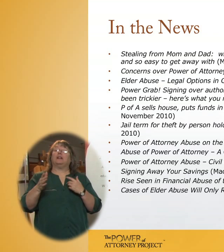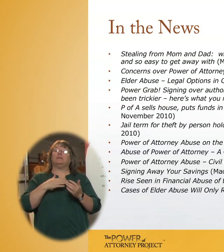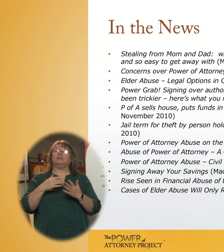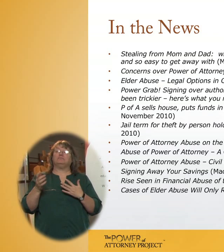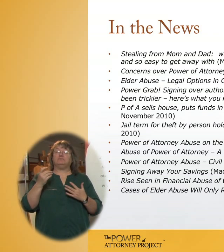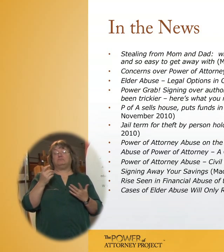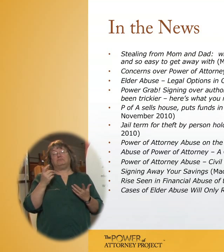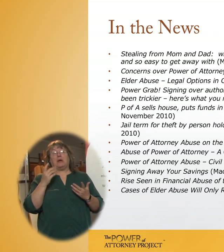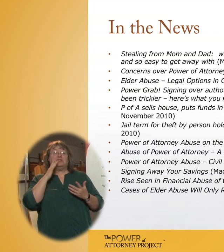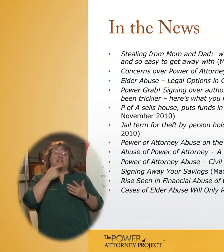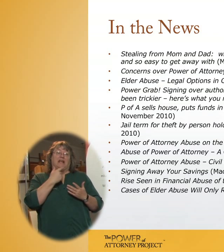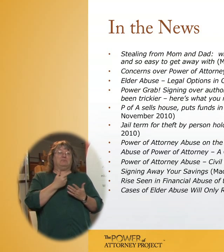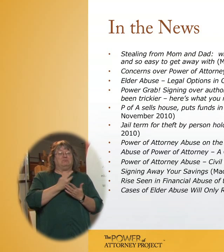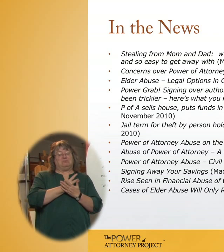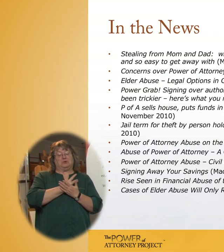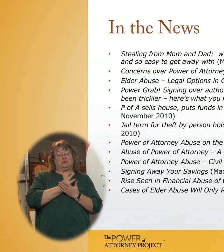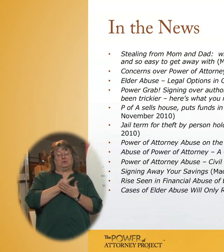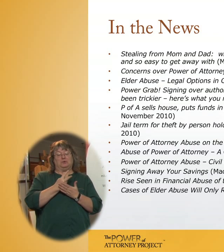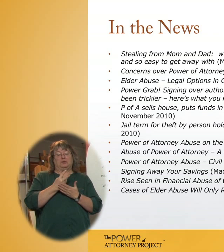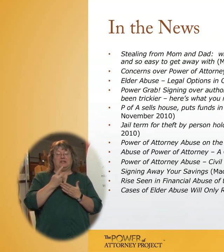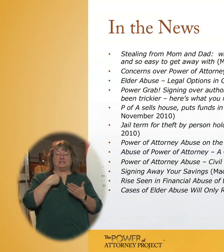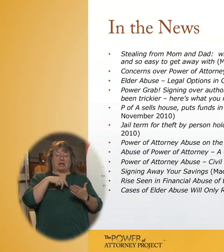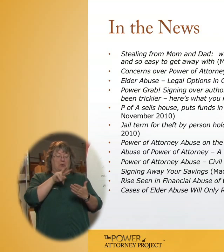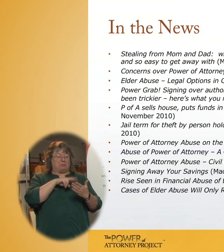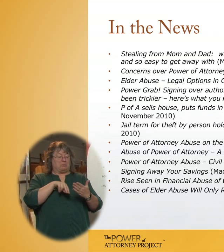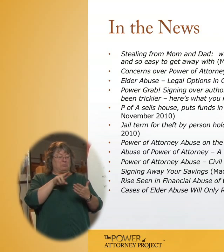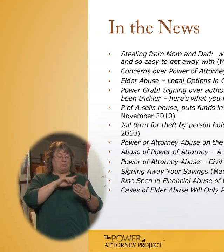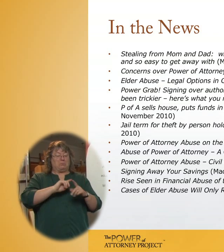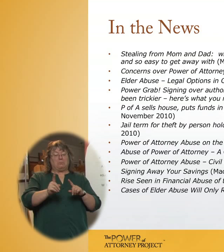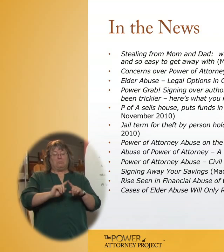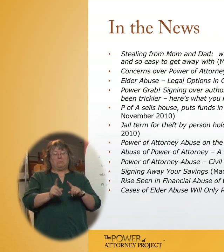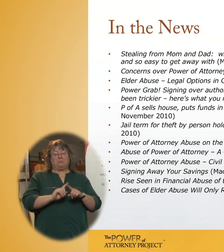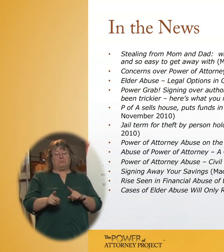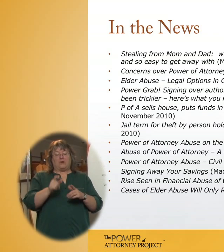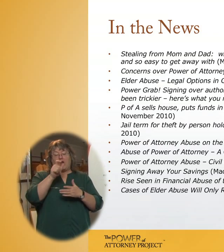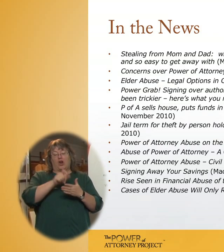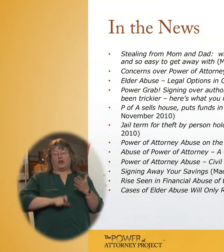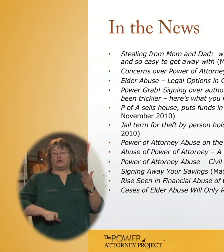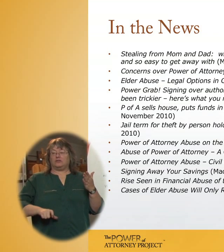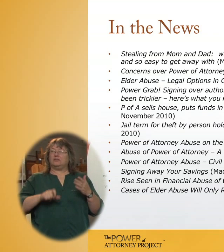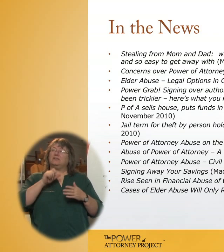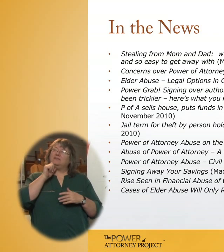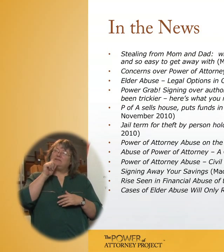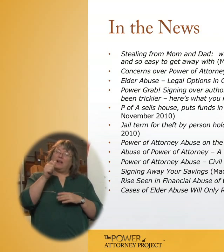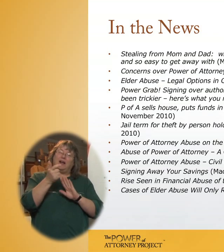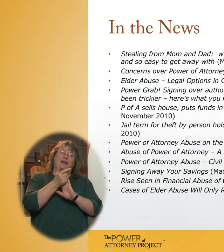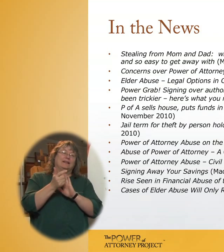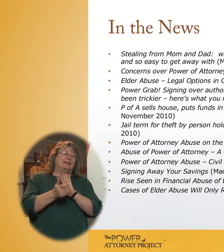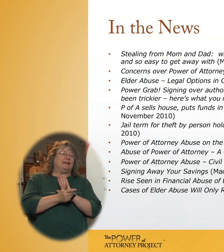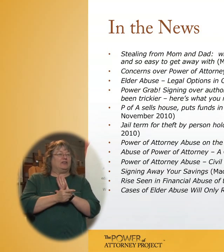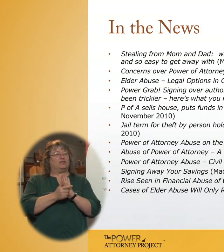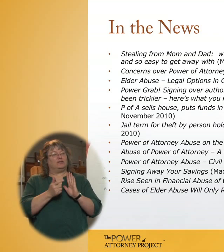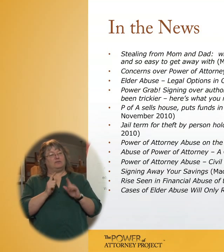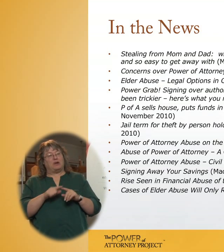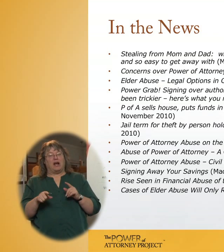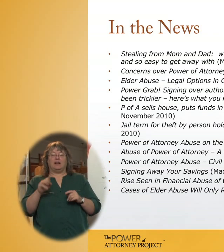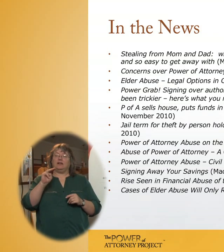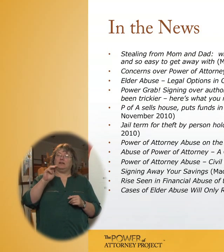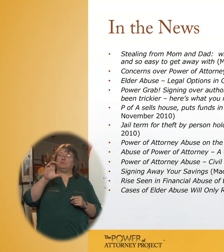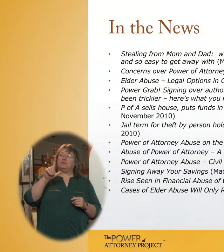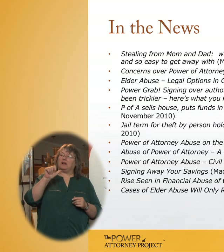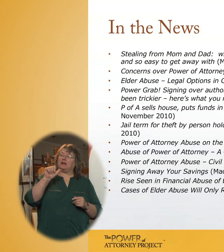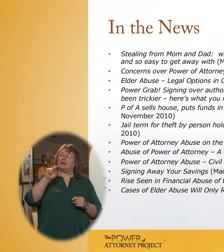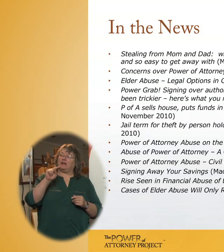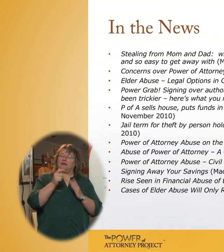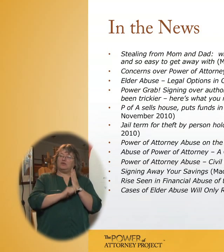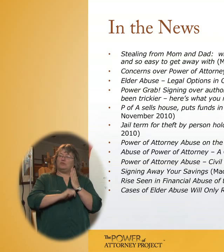over the course of a couple of weeks, just looking for some not legal things that I might read, but just in things like McLean's or